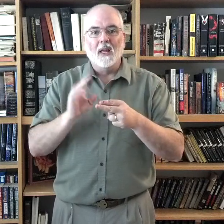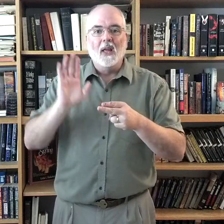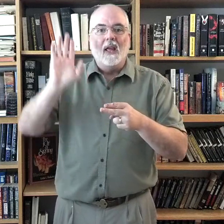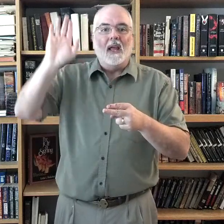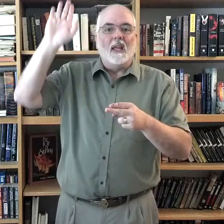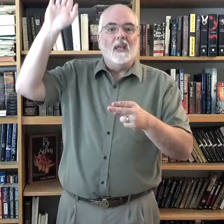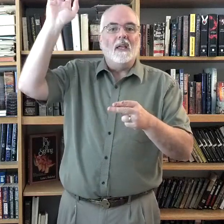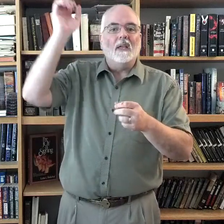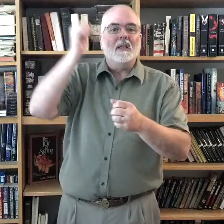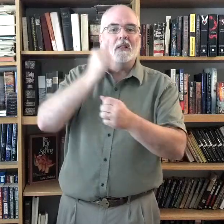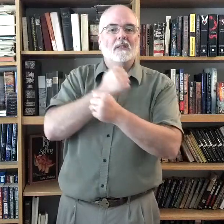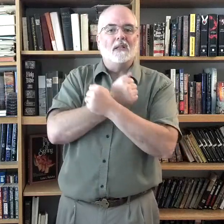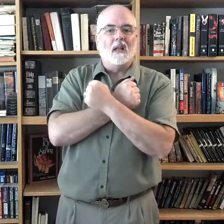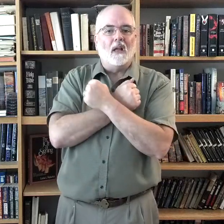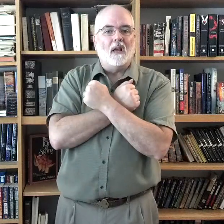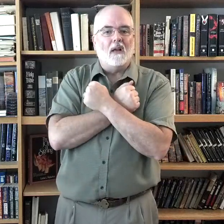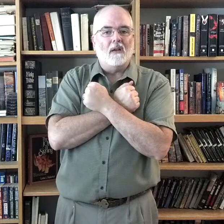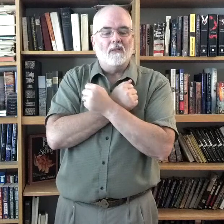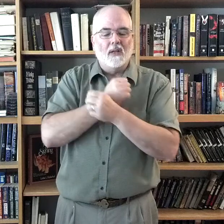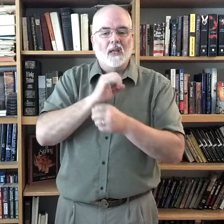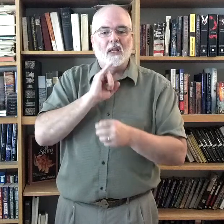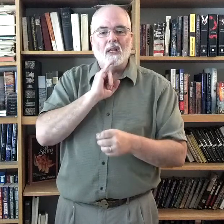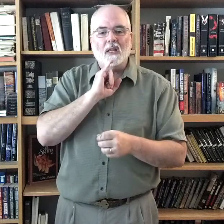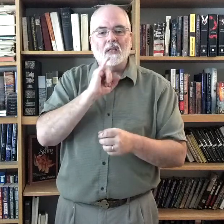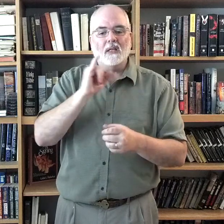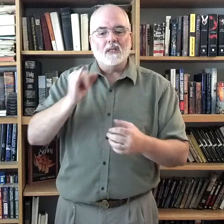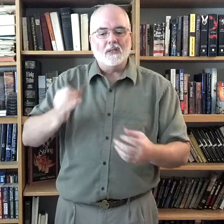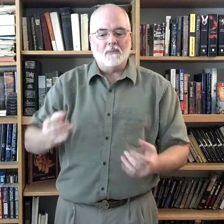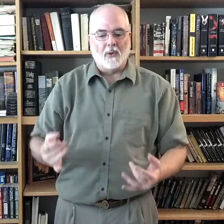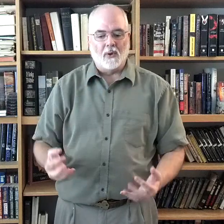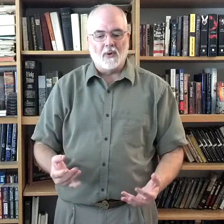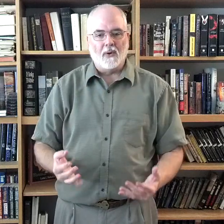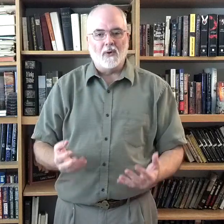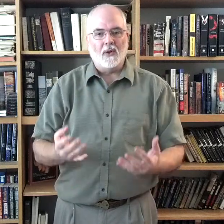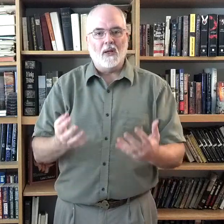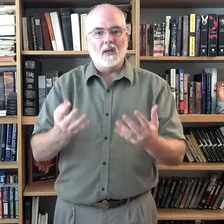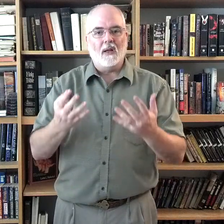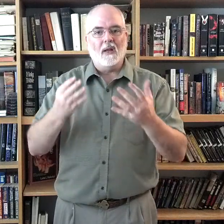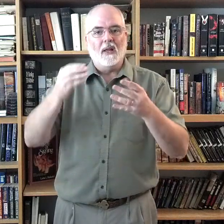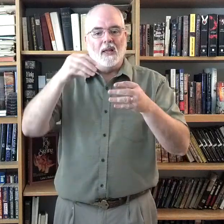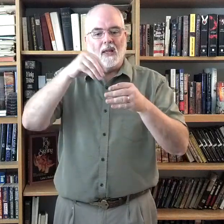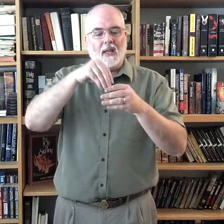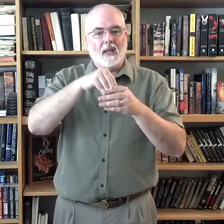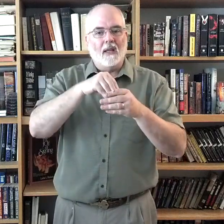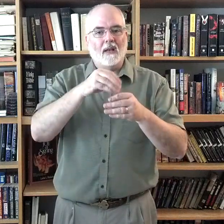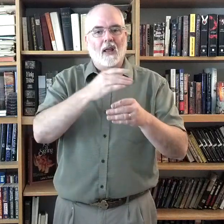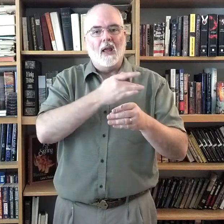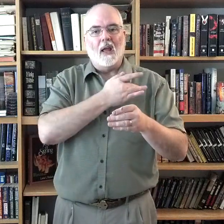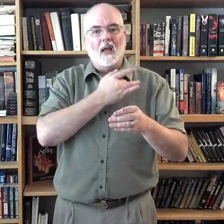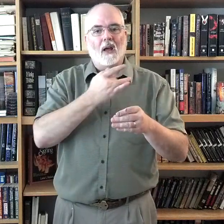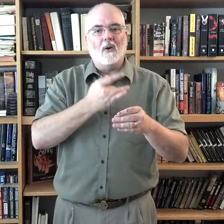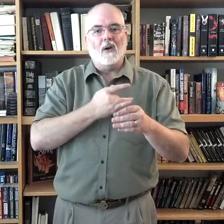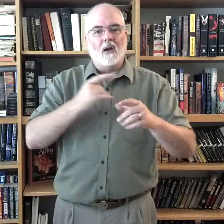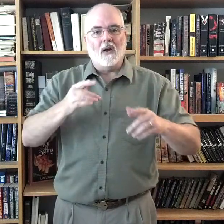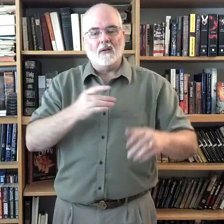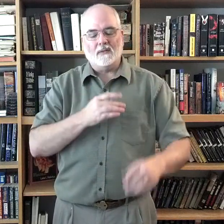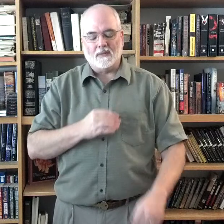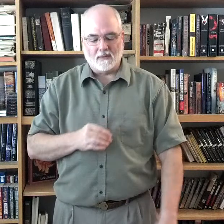His love is burning in our home.